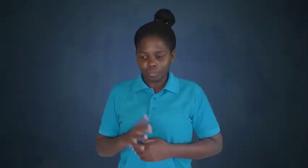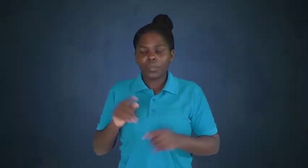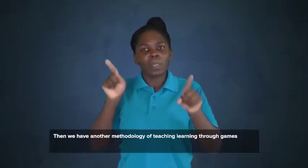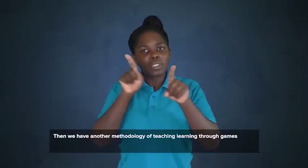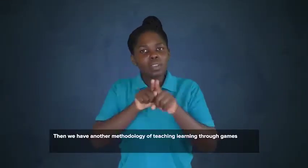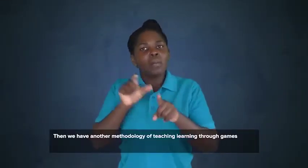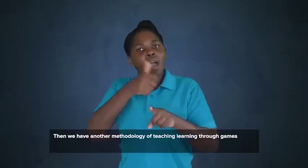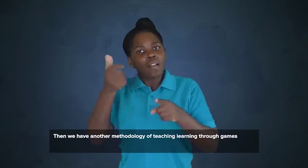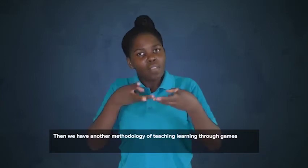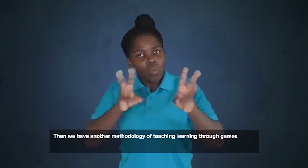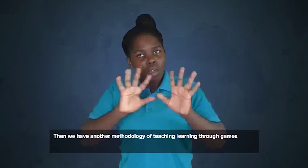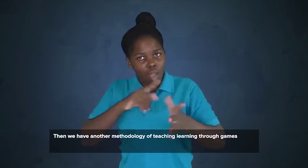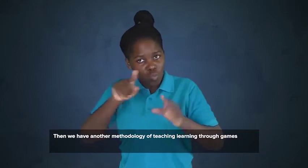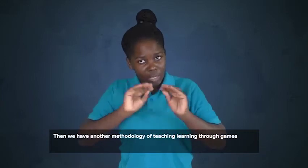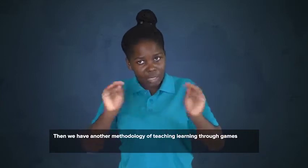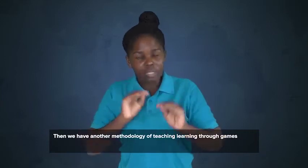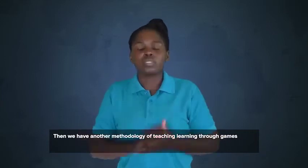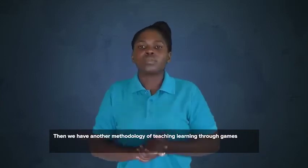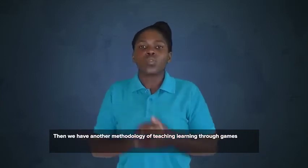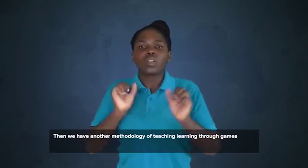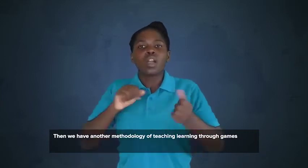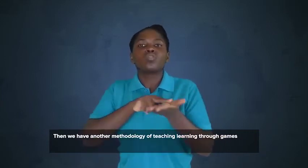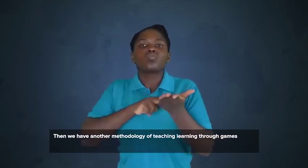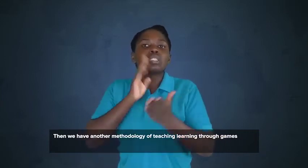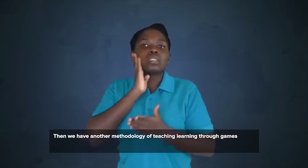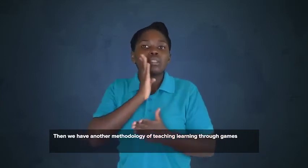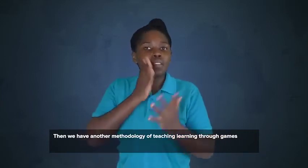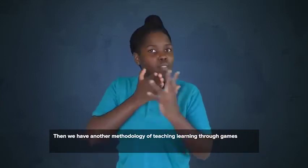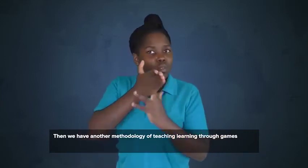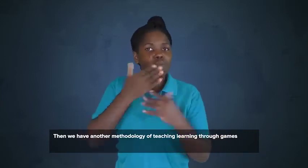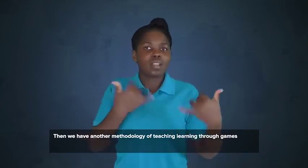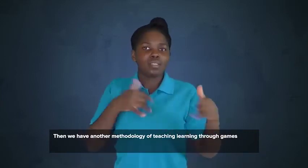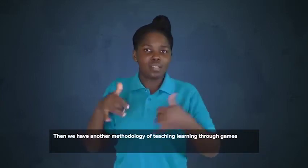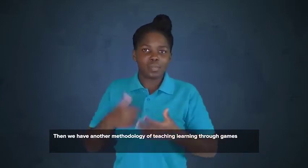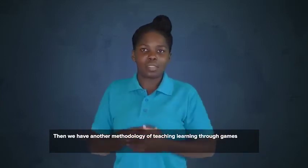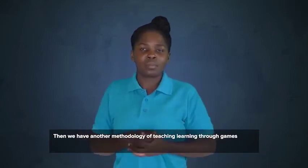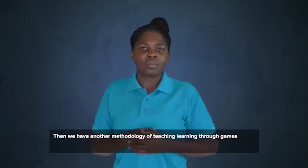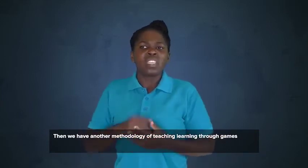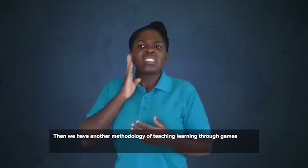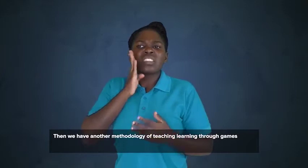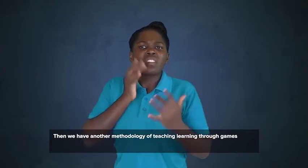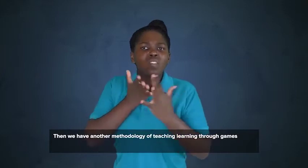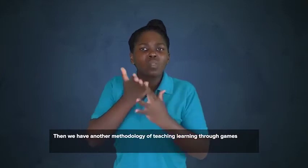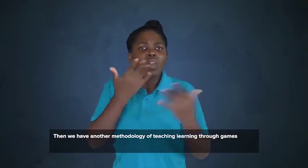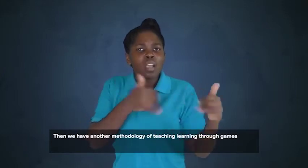And then we have another methodology of teaching, learning through games.